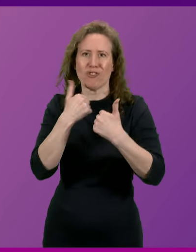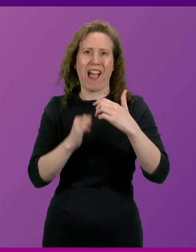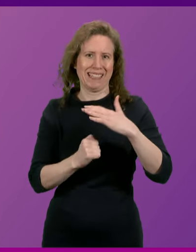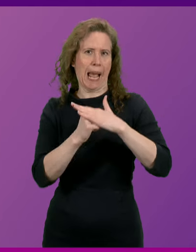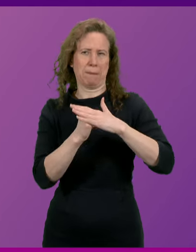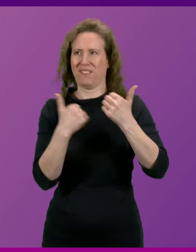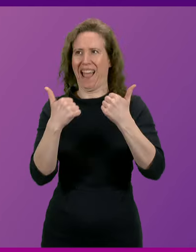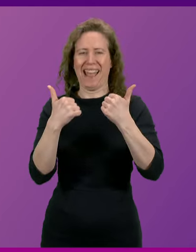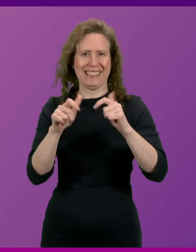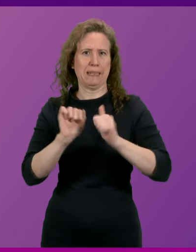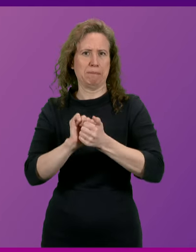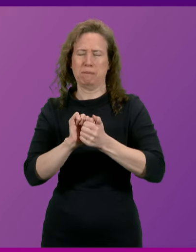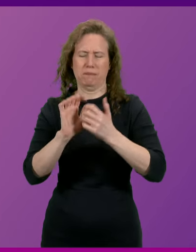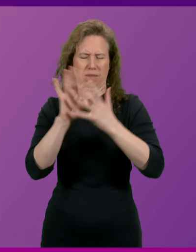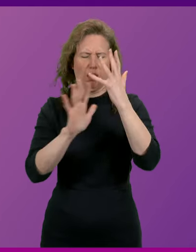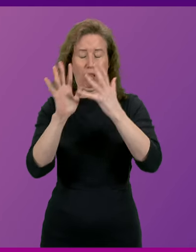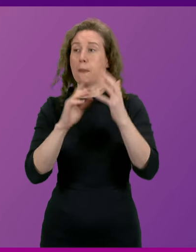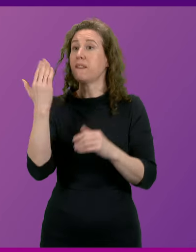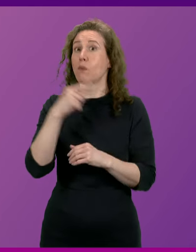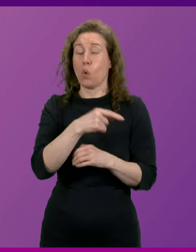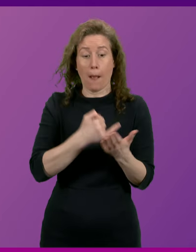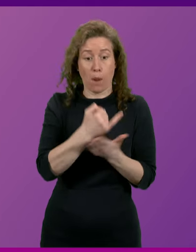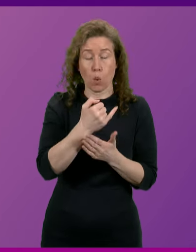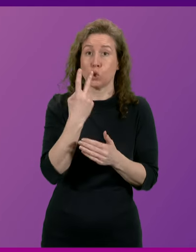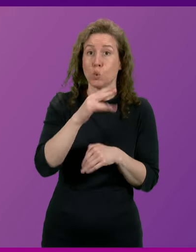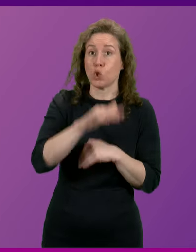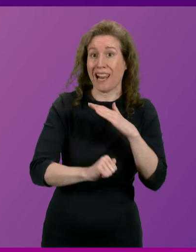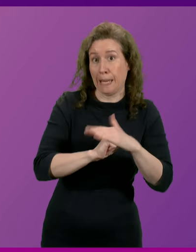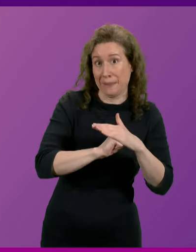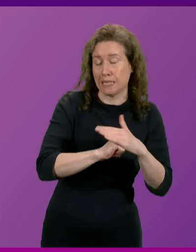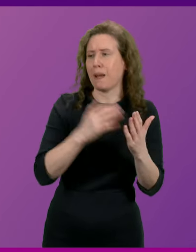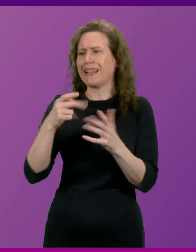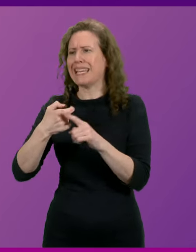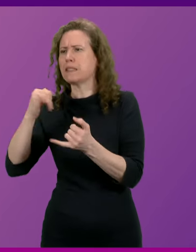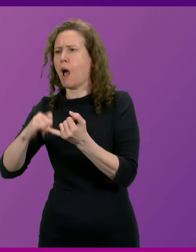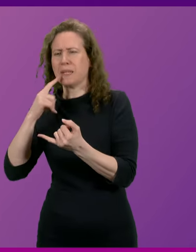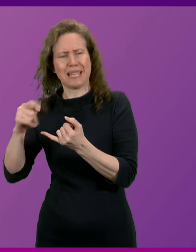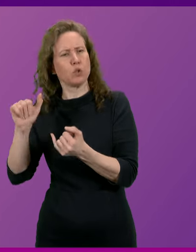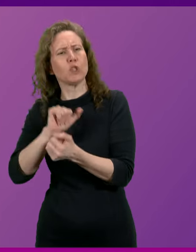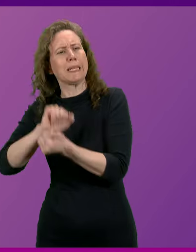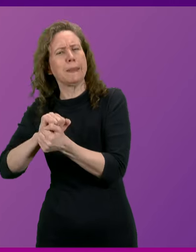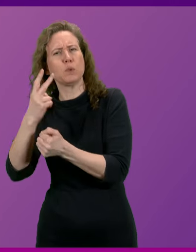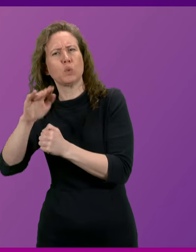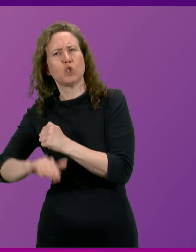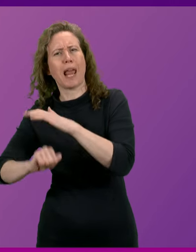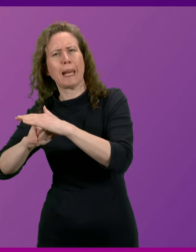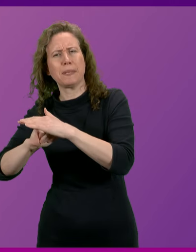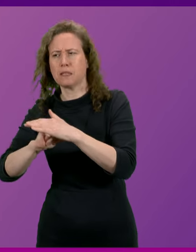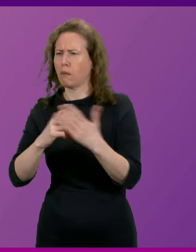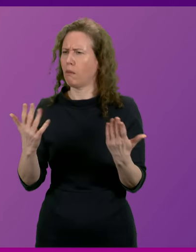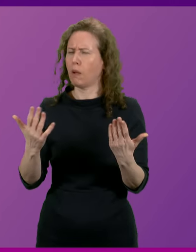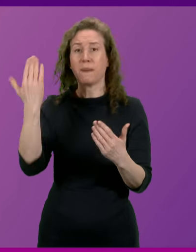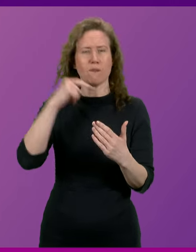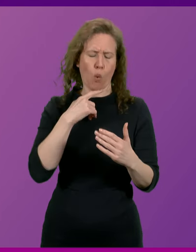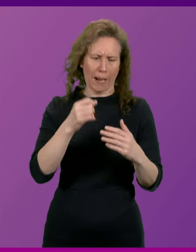Anna Sauer used to oppose the two-child limit. He now supports Keir Starmer in retaining it. He used to, of course, believe in progressive